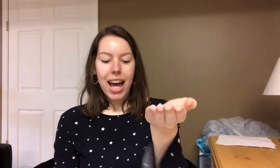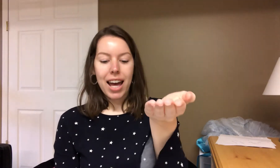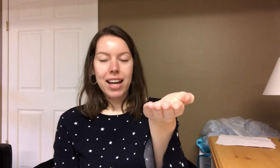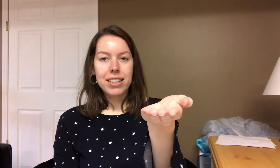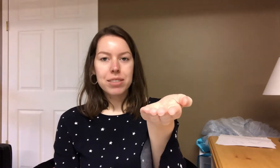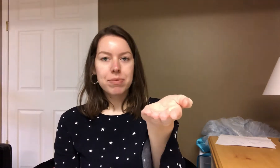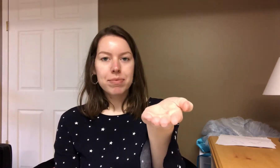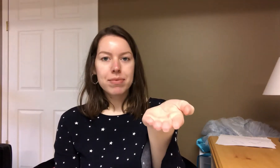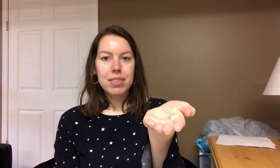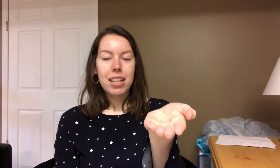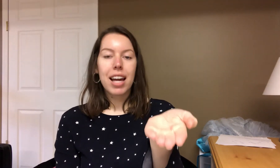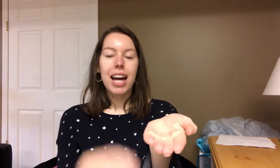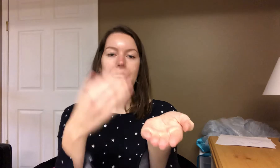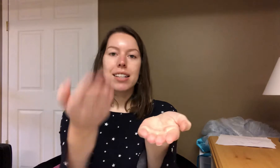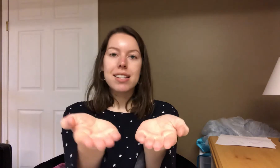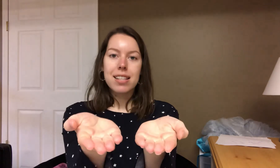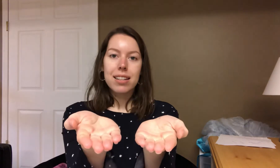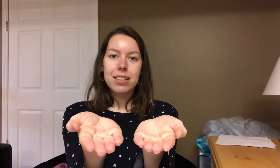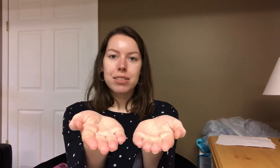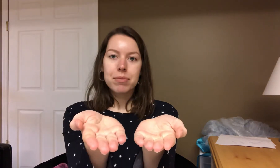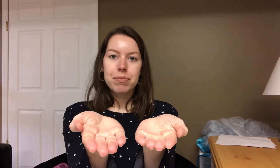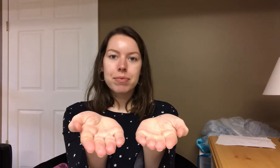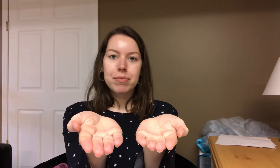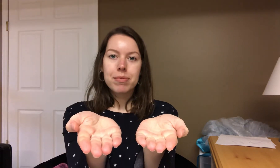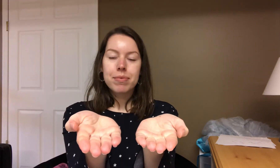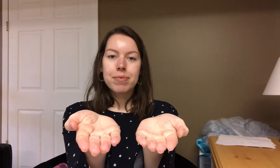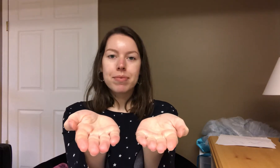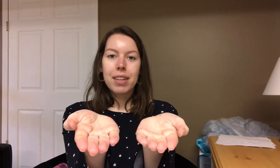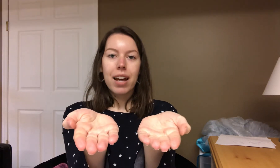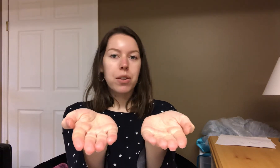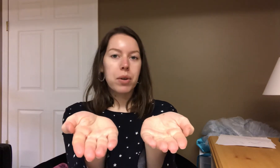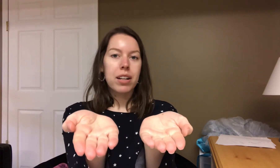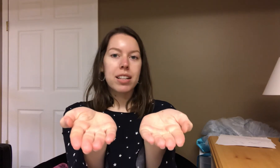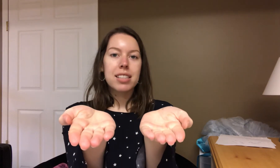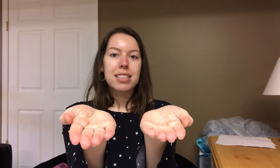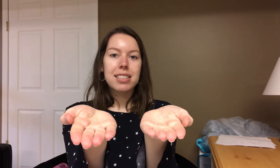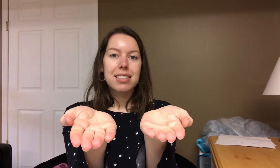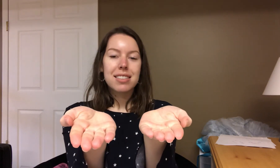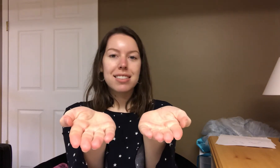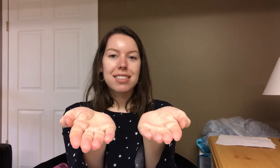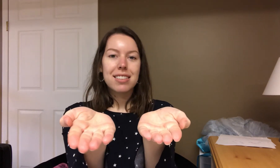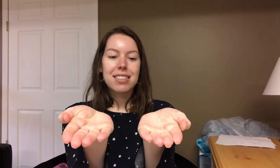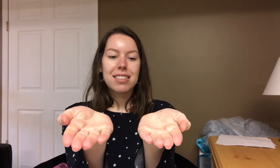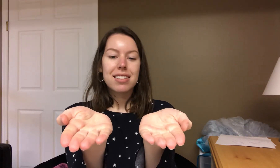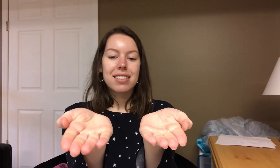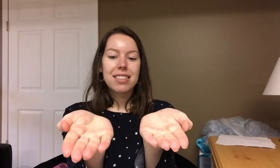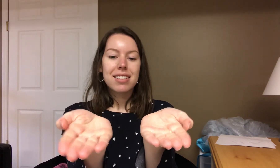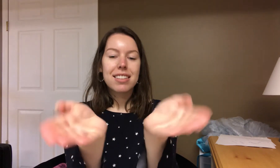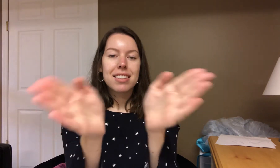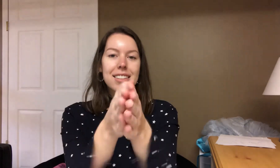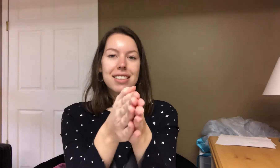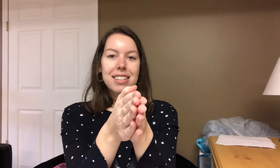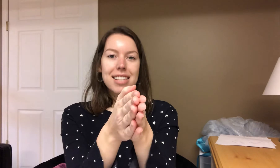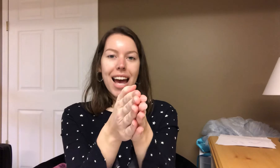Ag. Add tuh. And the word is tag.